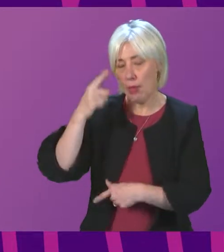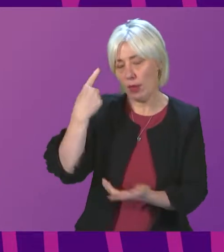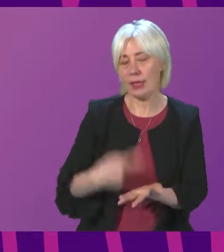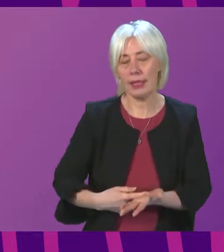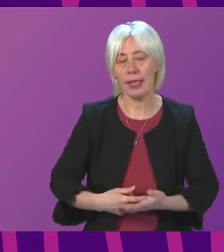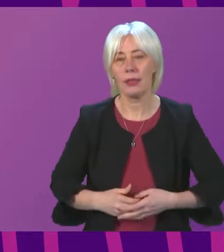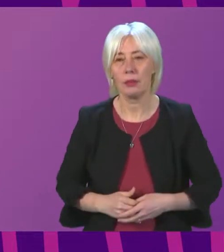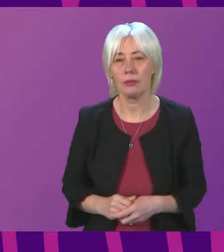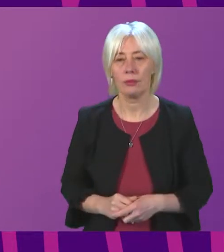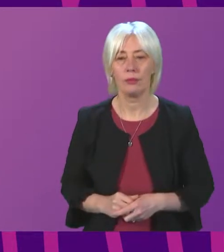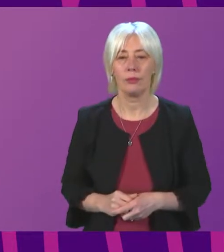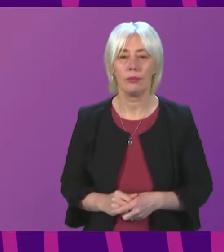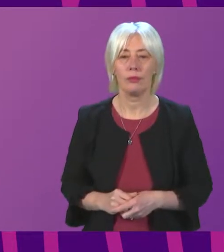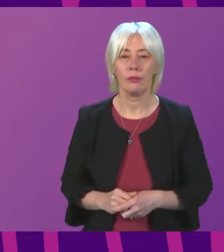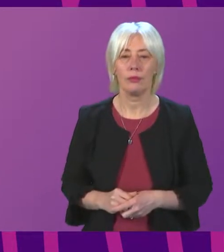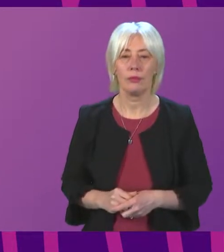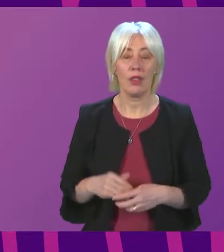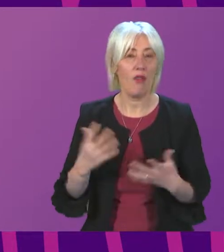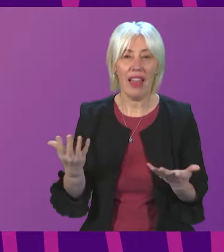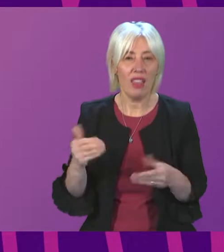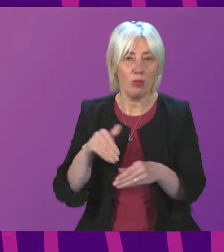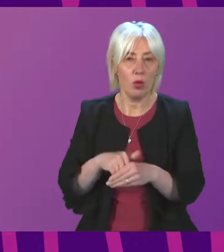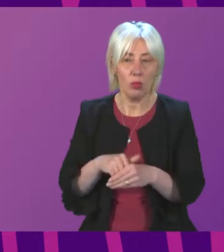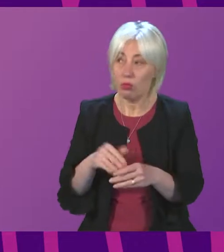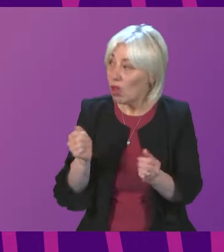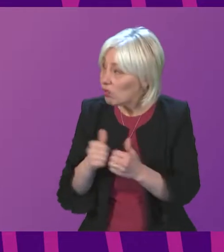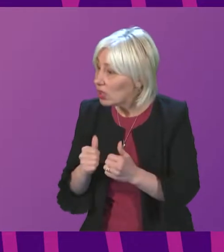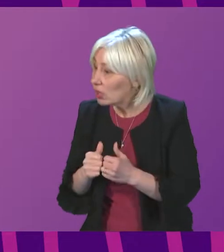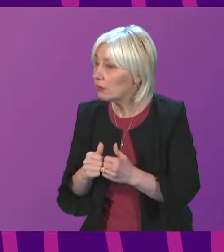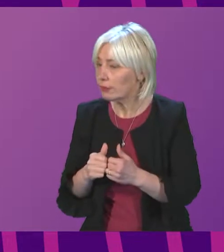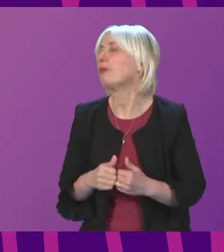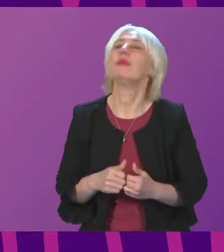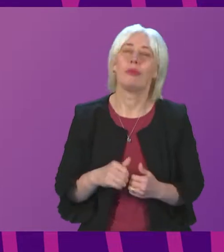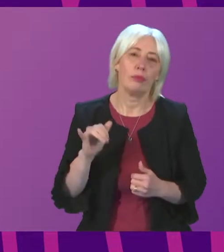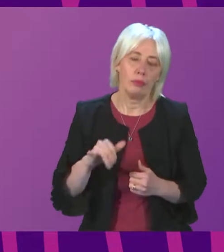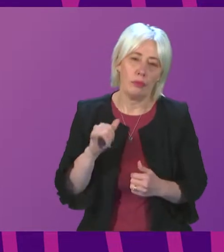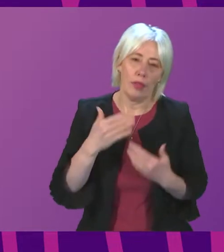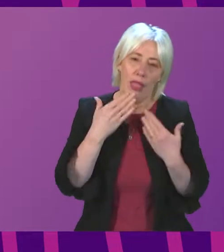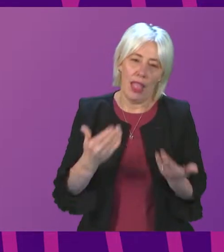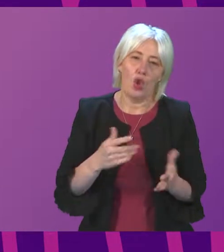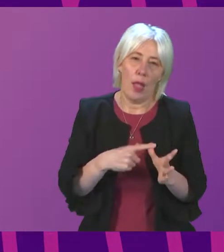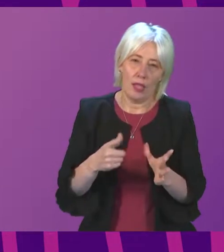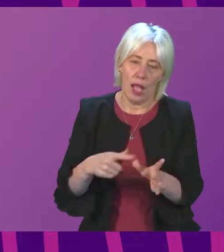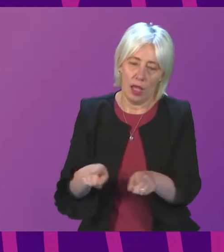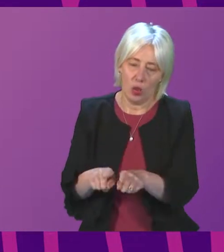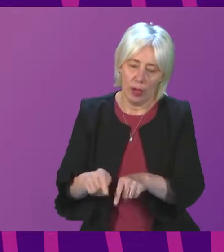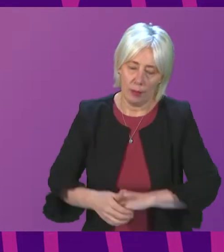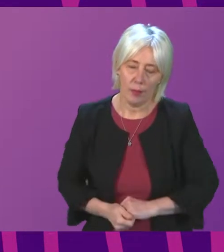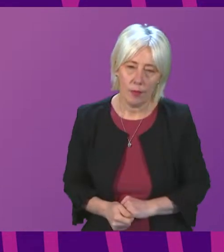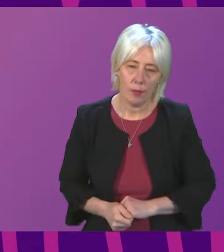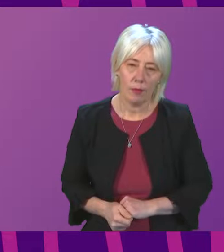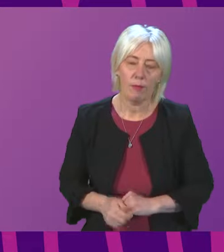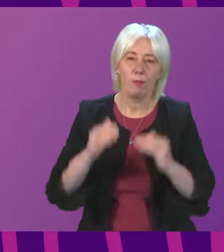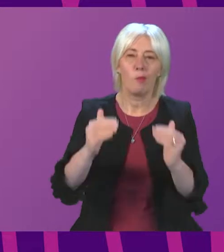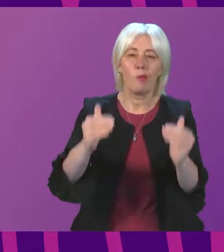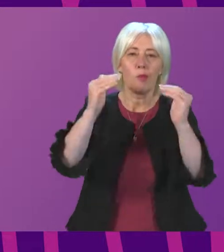from there how that might fit in with anything we're doing. We agreed. Thank you all very much. Thank you, Mr Allen, as well. We